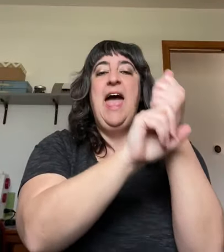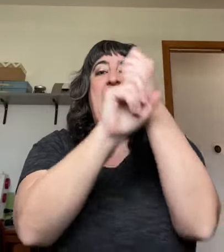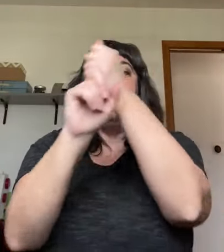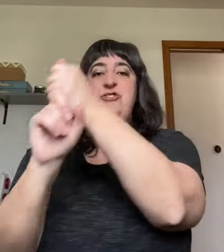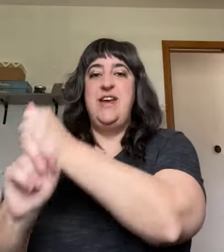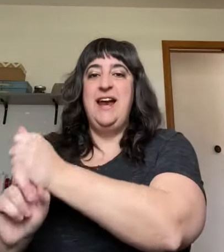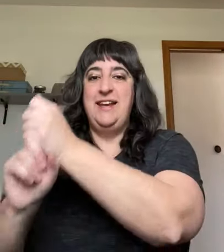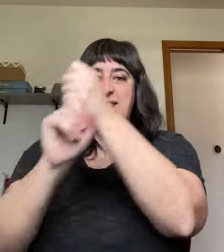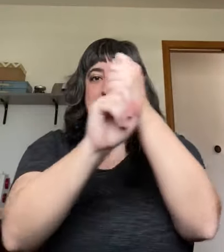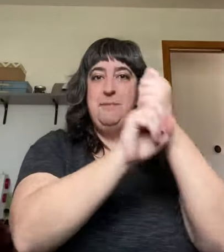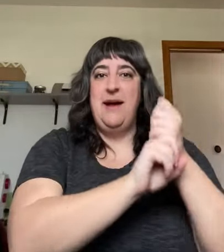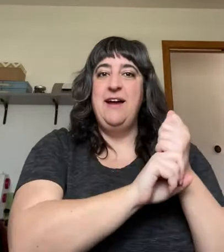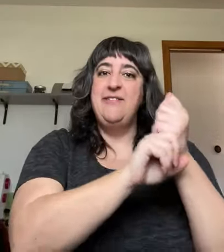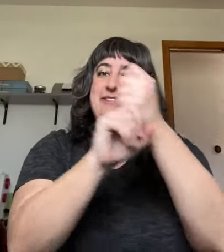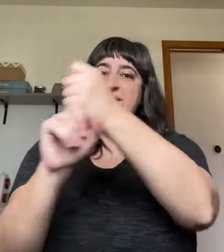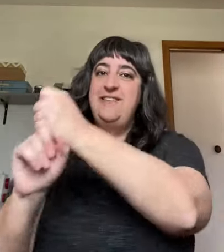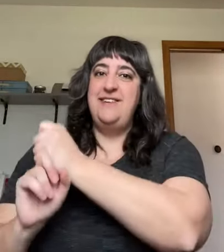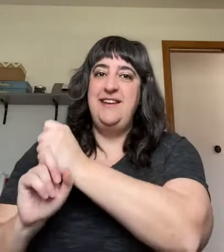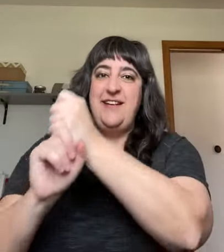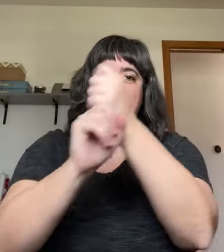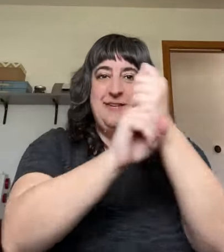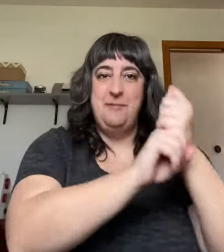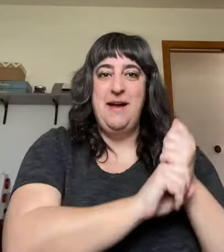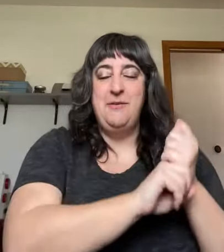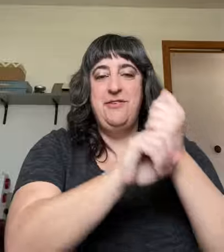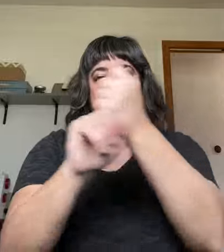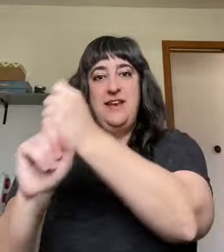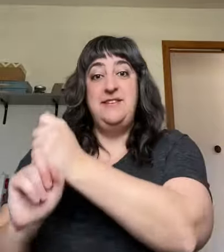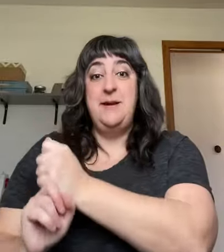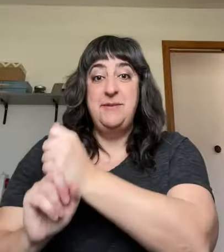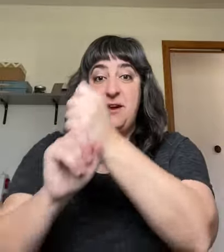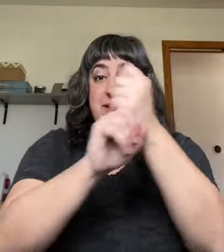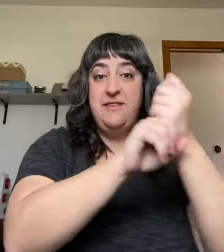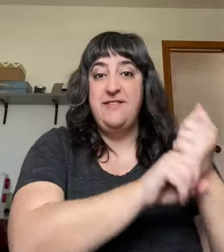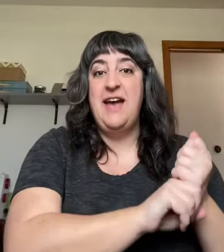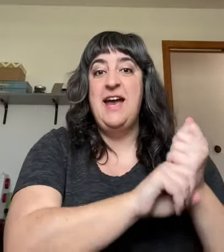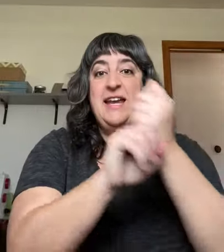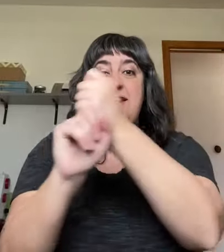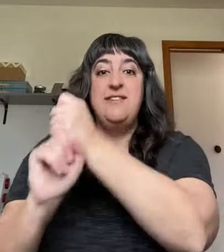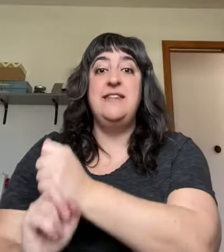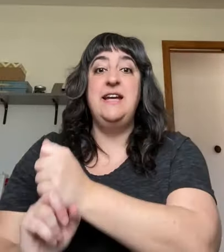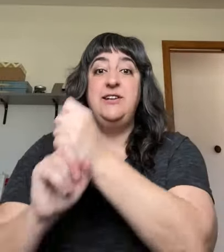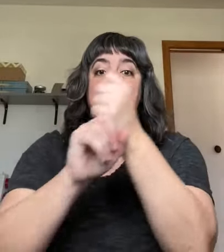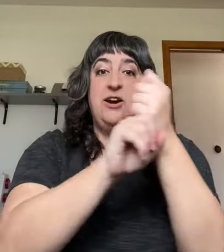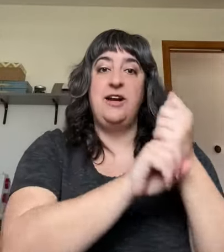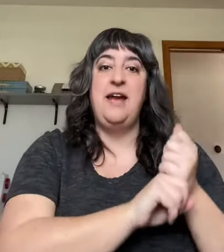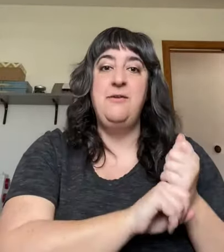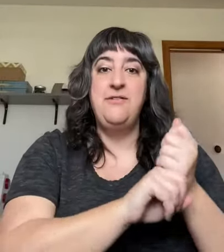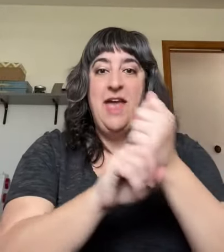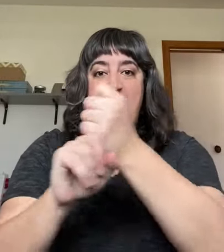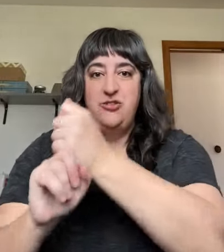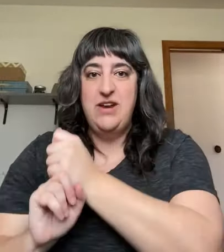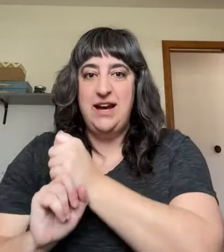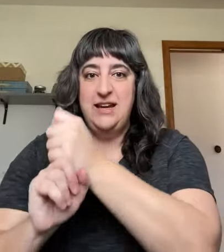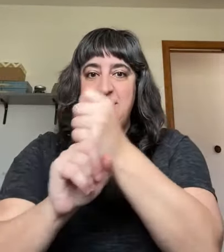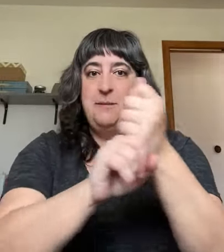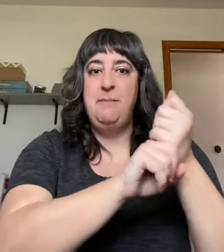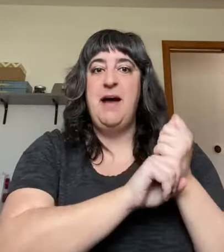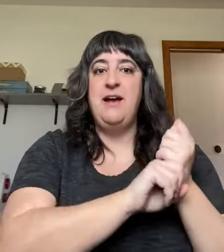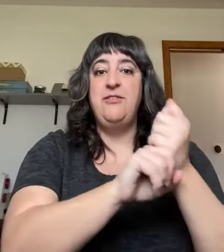Jack in the box, still as a mouse, deep down inside his little dark house. Jack in the box,